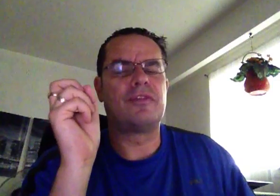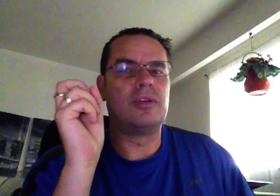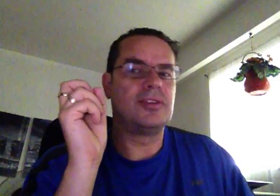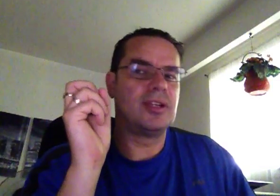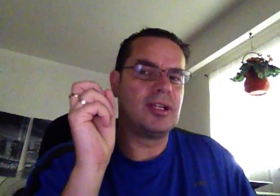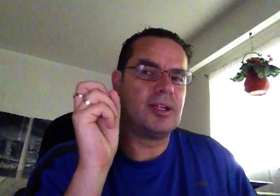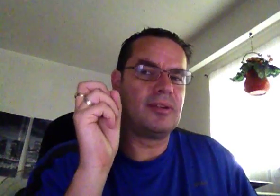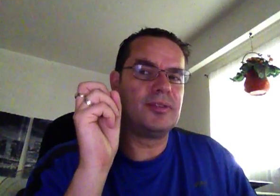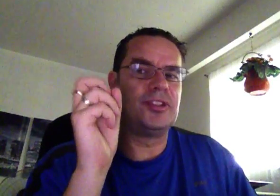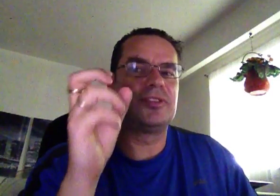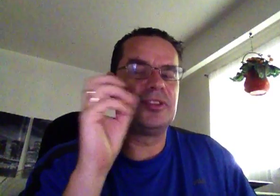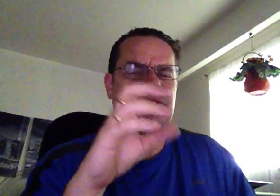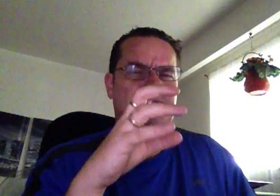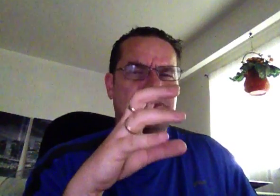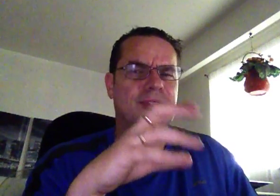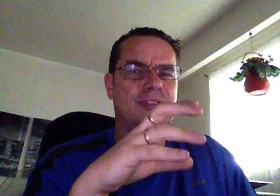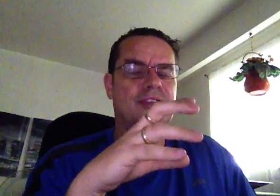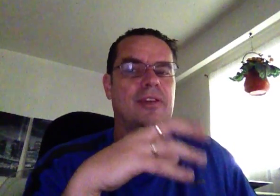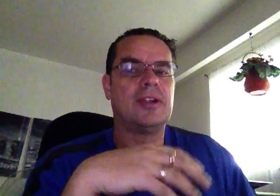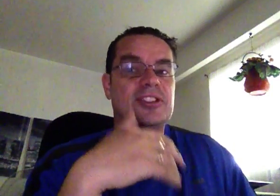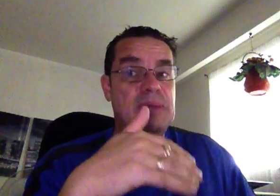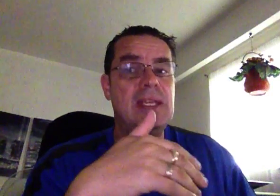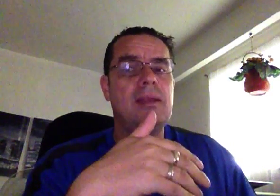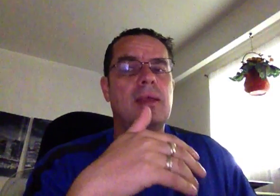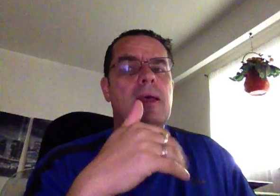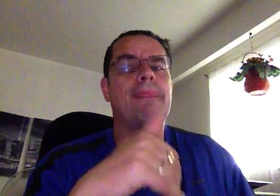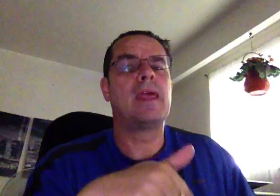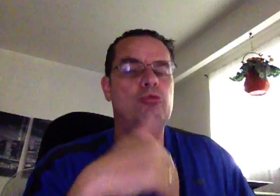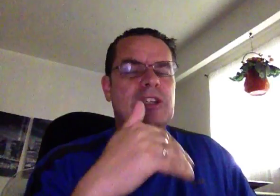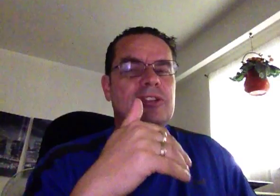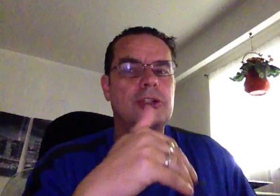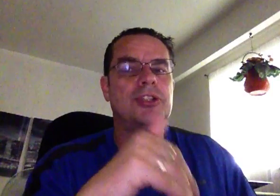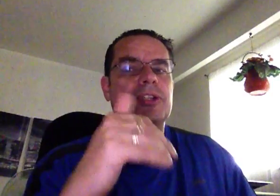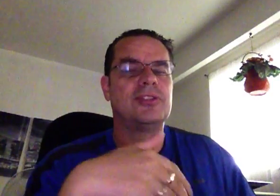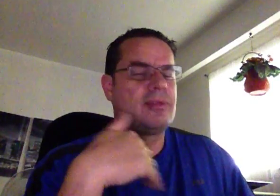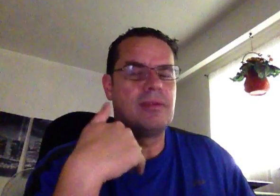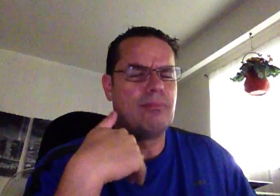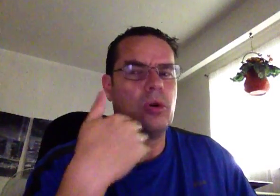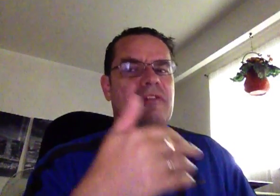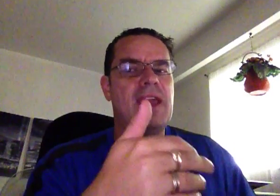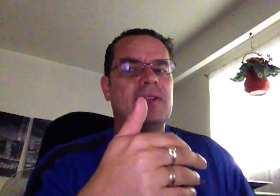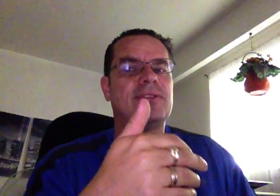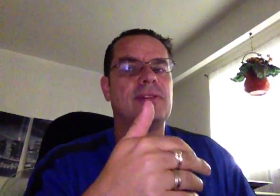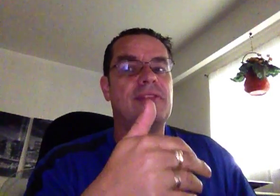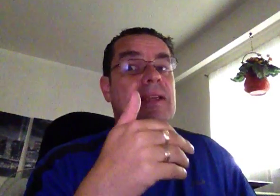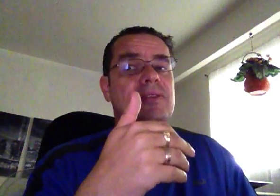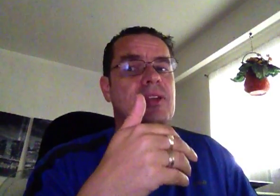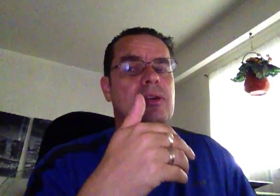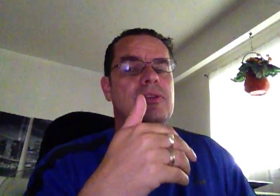just in terms of speed, research, and just more advanced things that you can